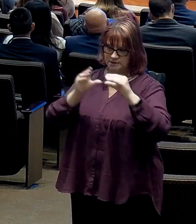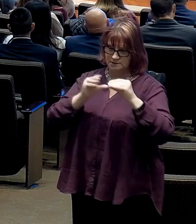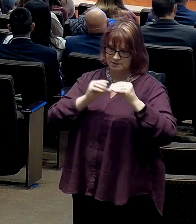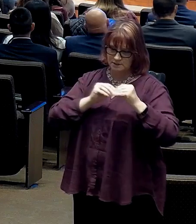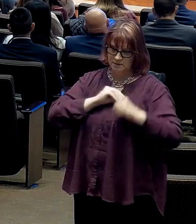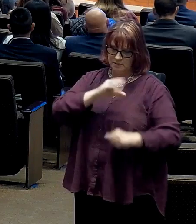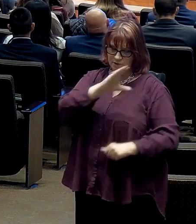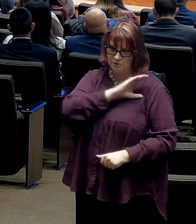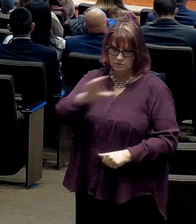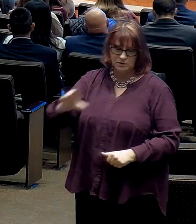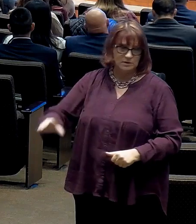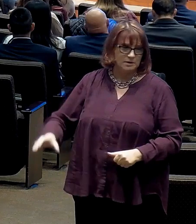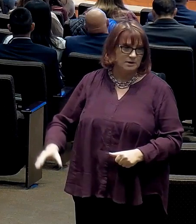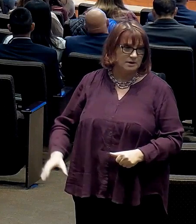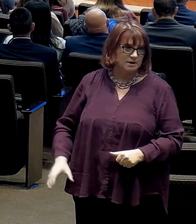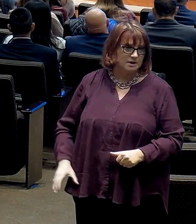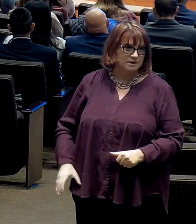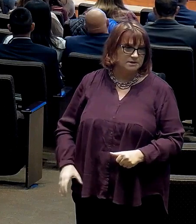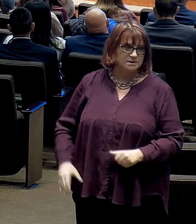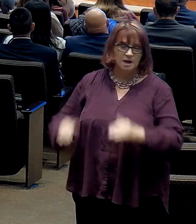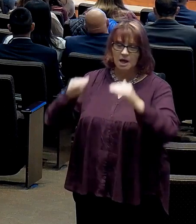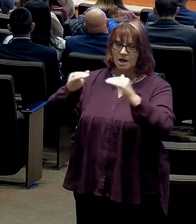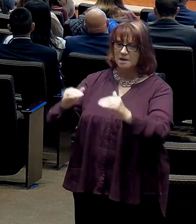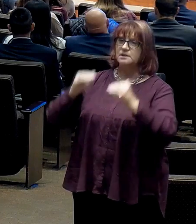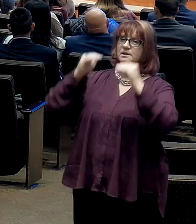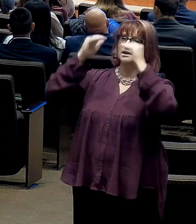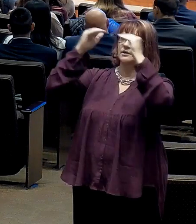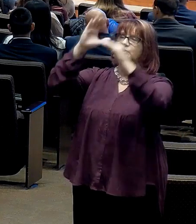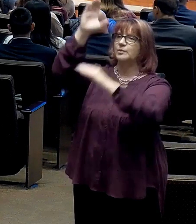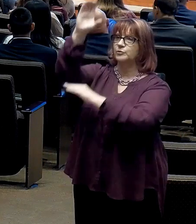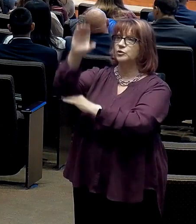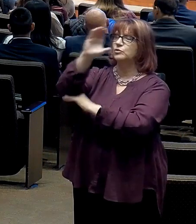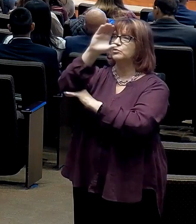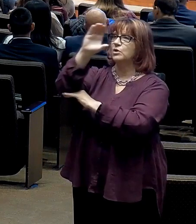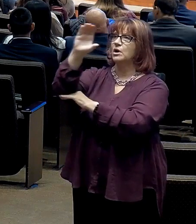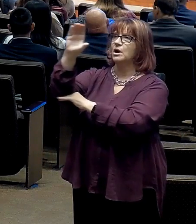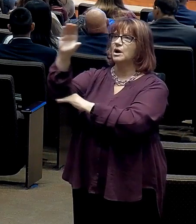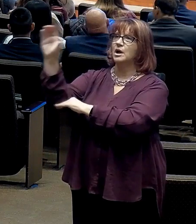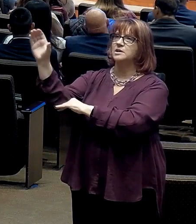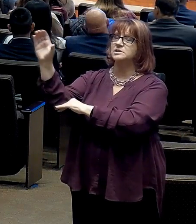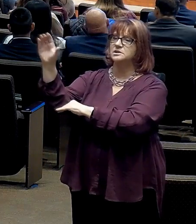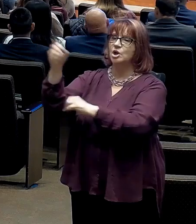Lift up the cross, share the good news of salvation.